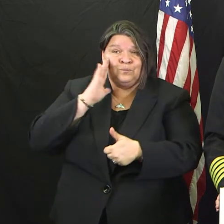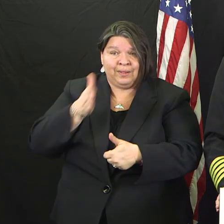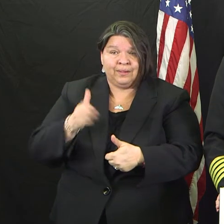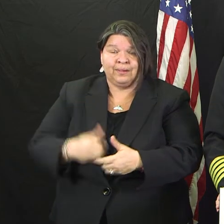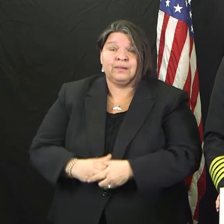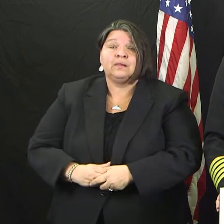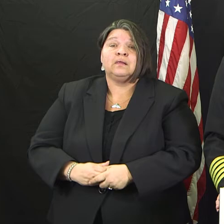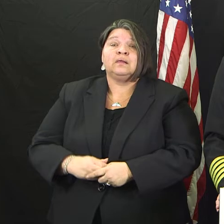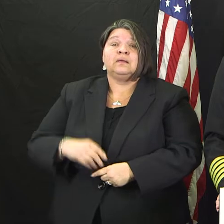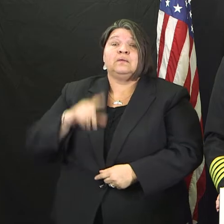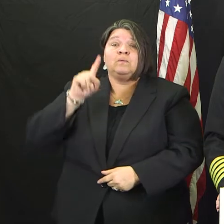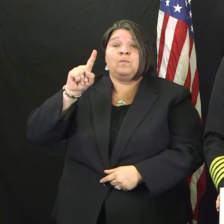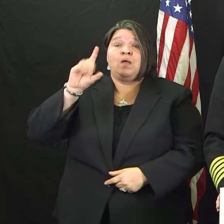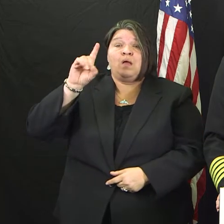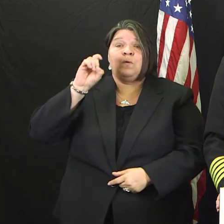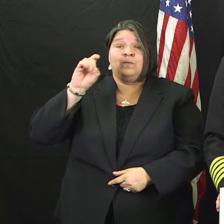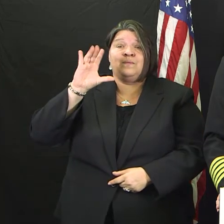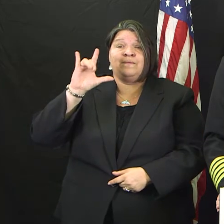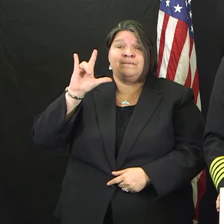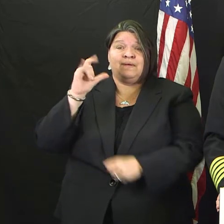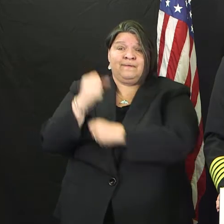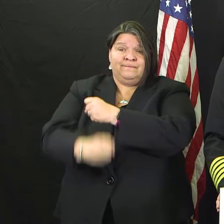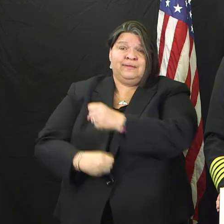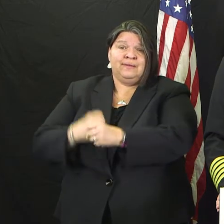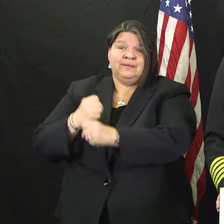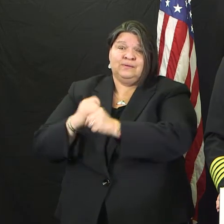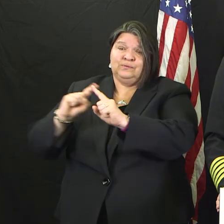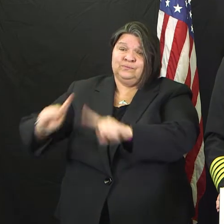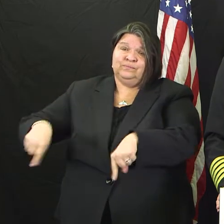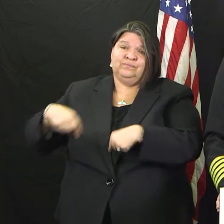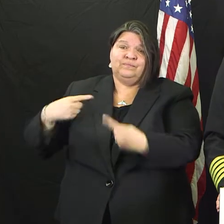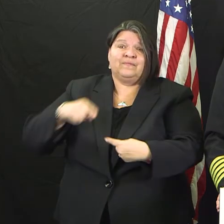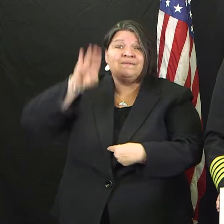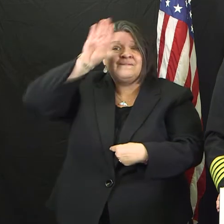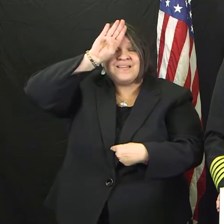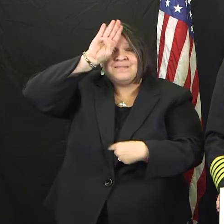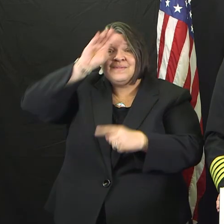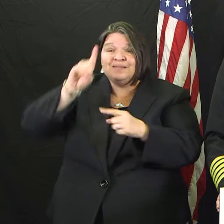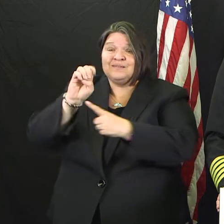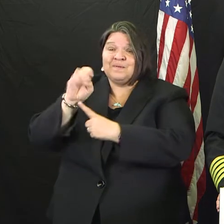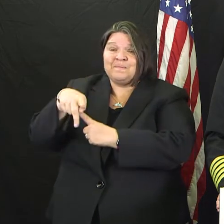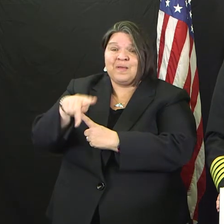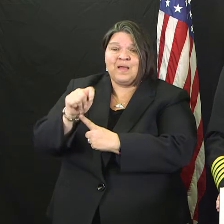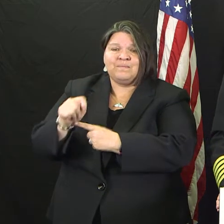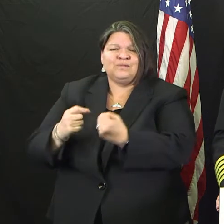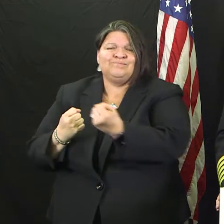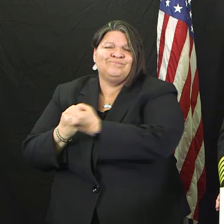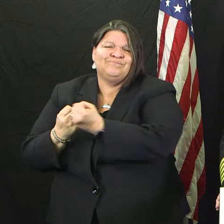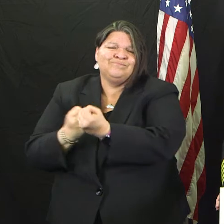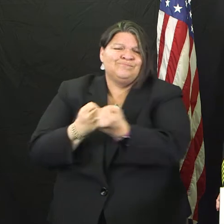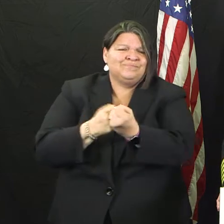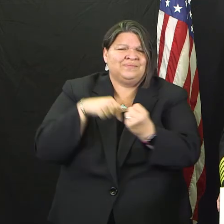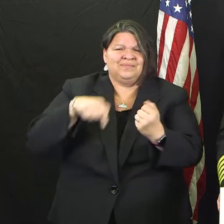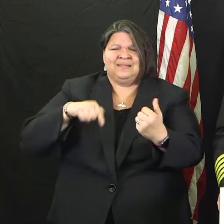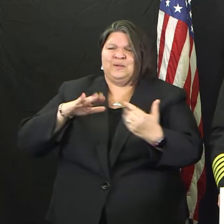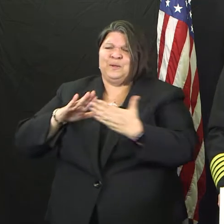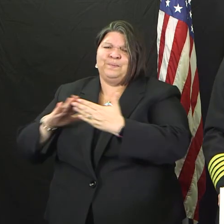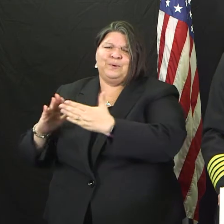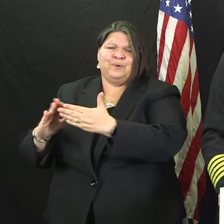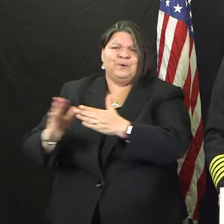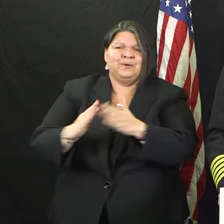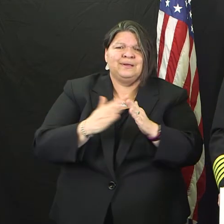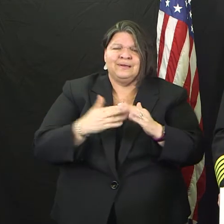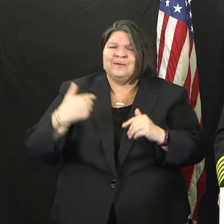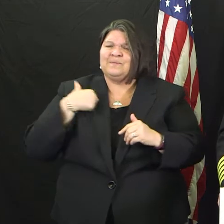has stood in this community side-by-side with you as the community, providing emergency services. That, with all the